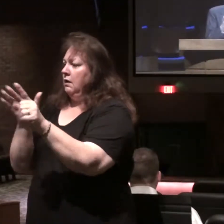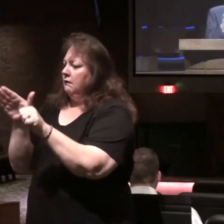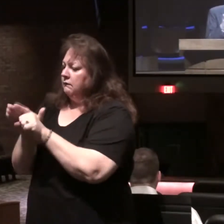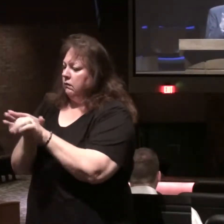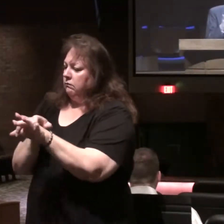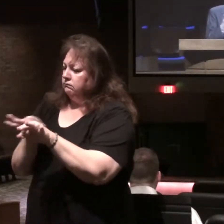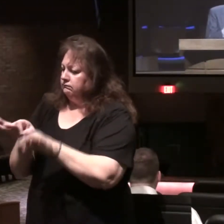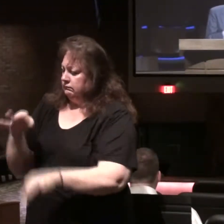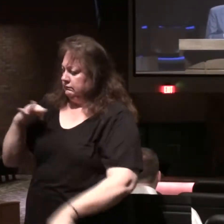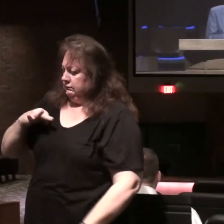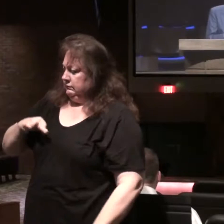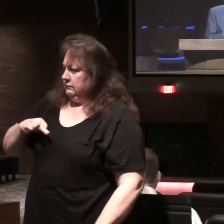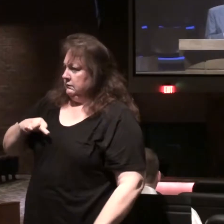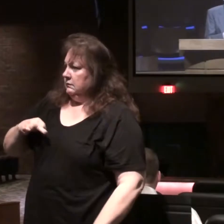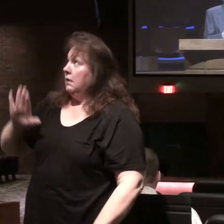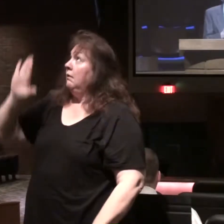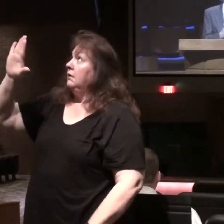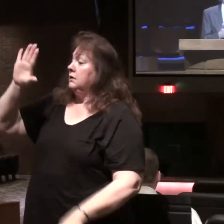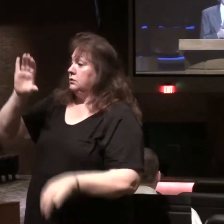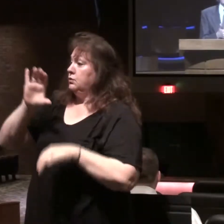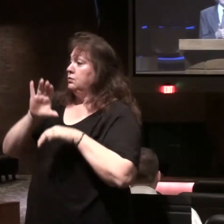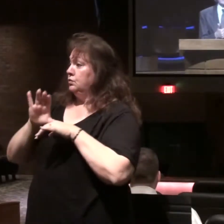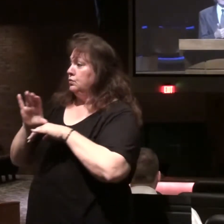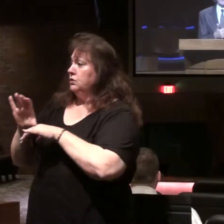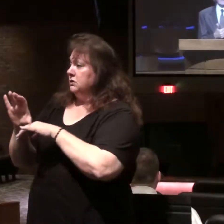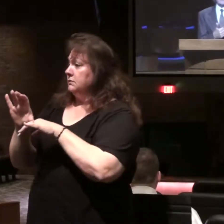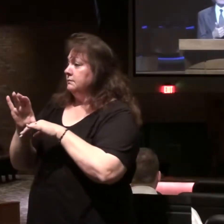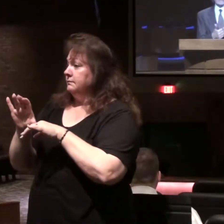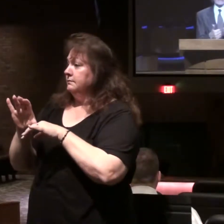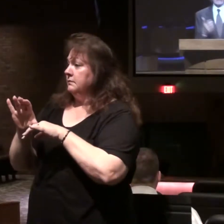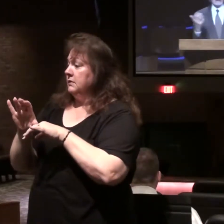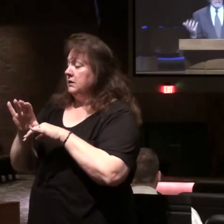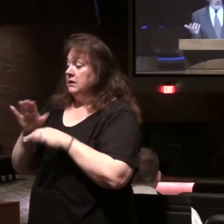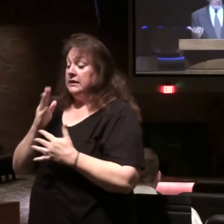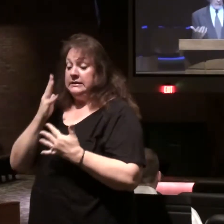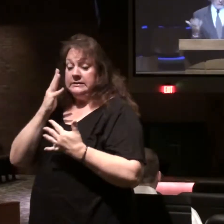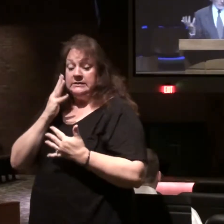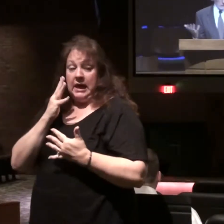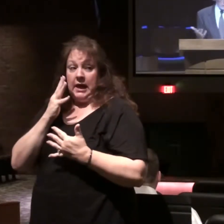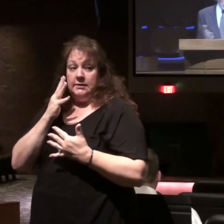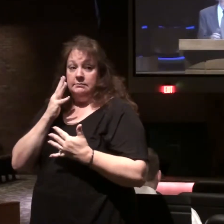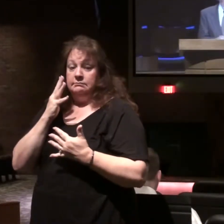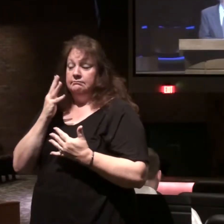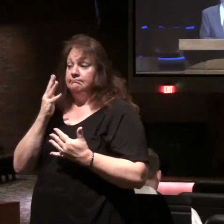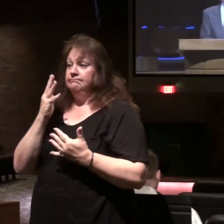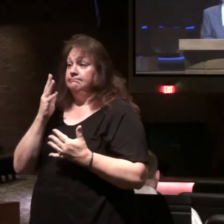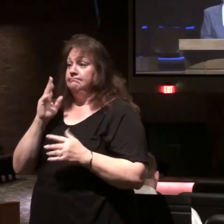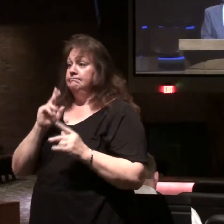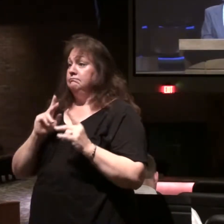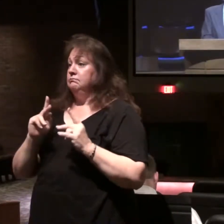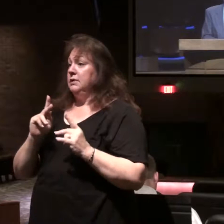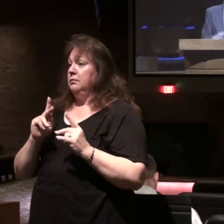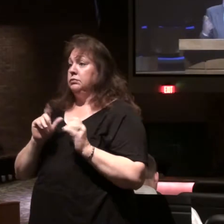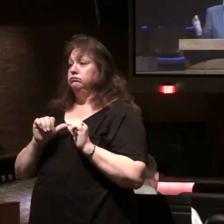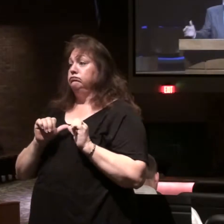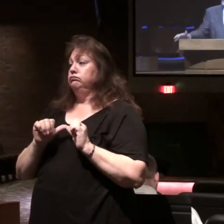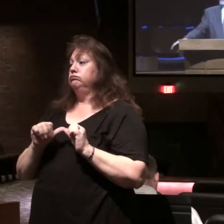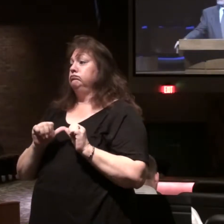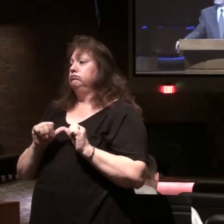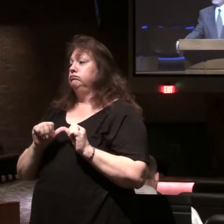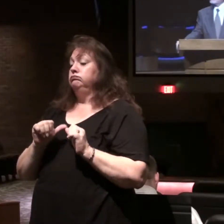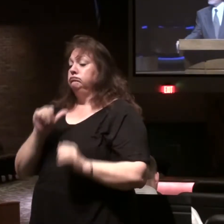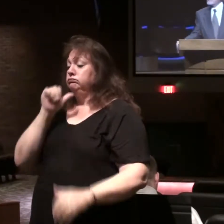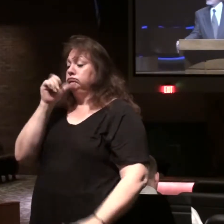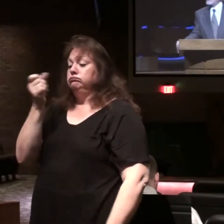and benefit of his churches. And sadly, many people remain in the